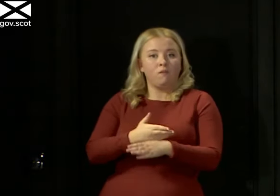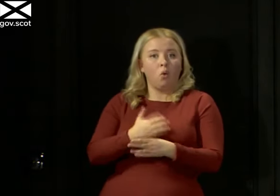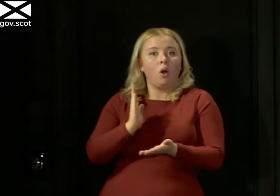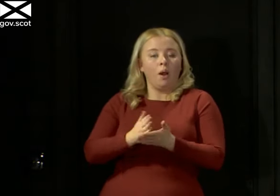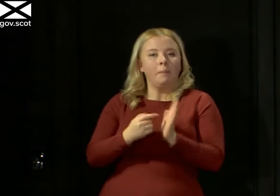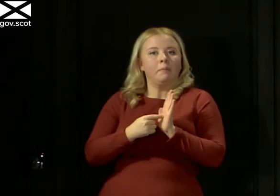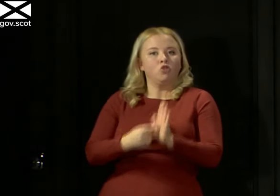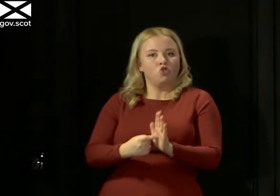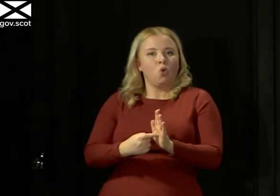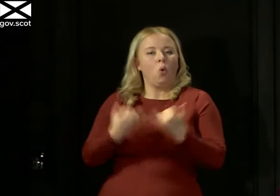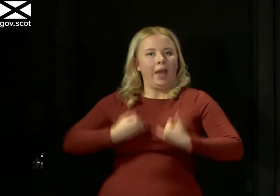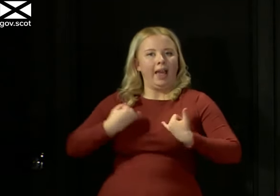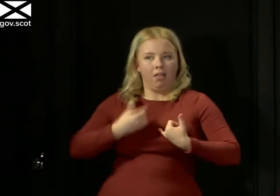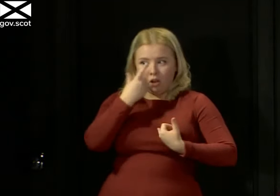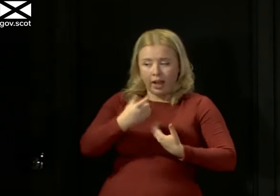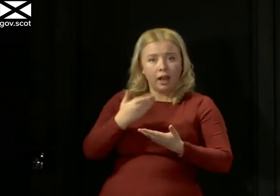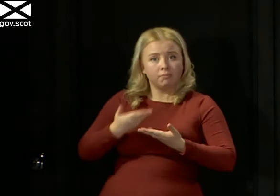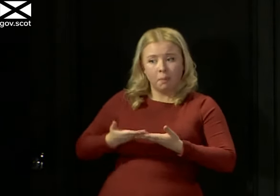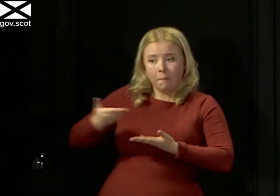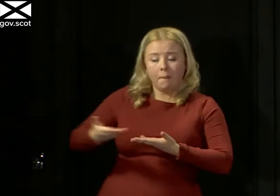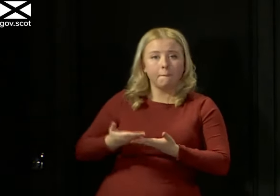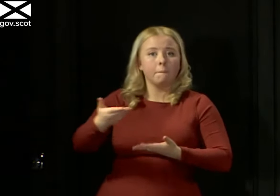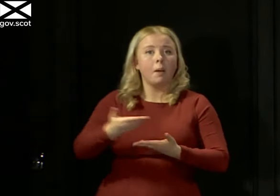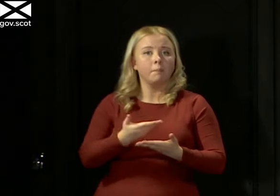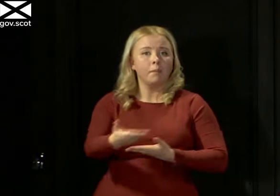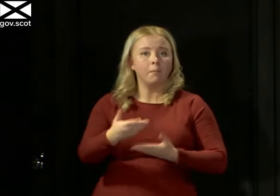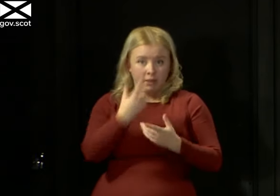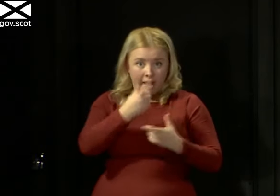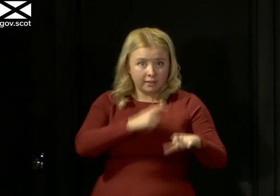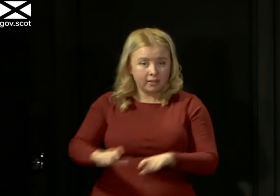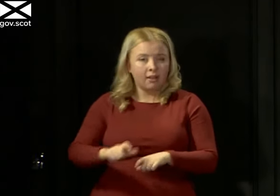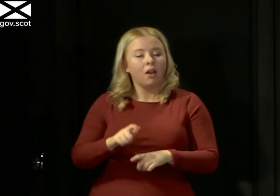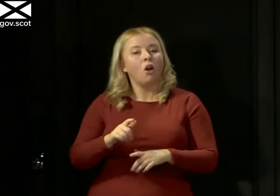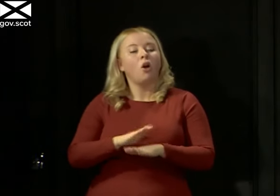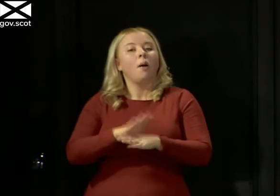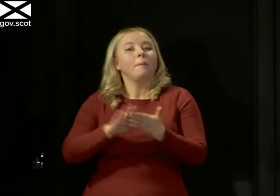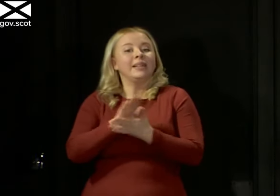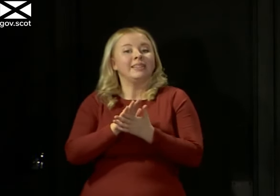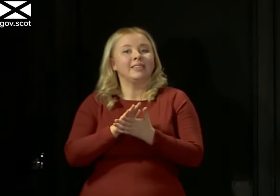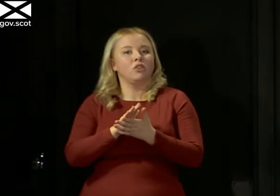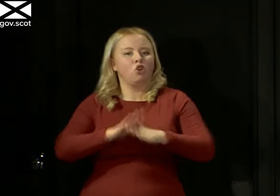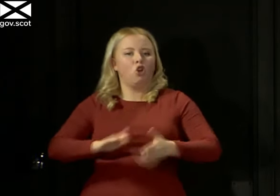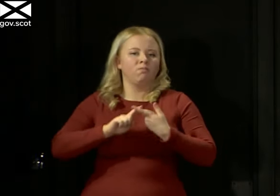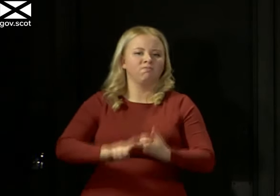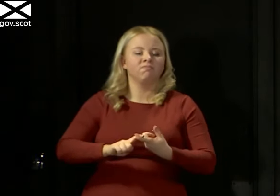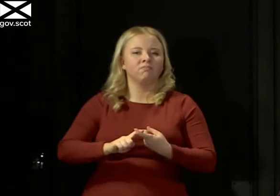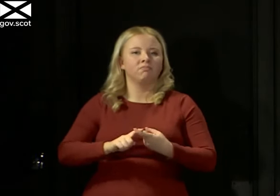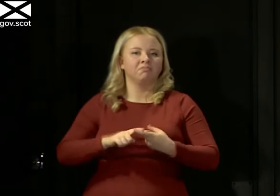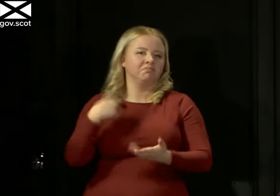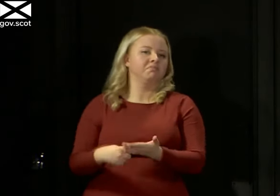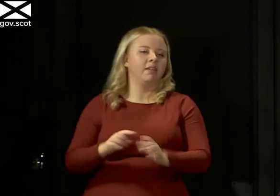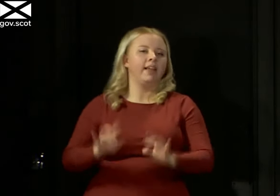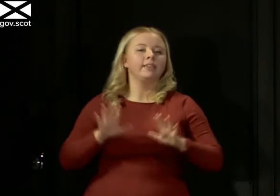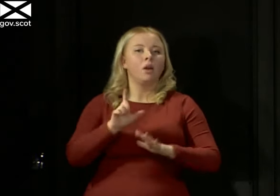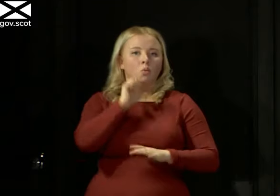to shed virus. So we are not stuck in positions here. We need to adapt as we learn more. So yes, we are testing